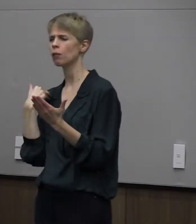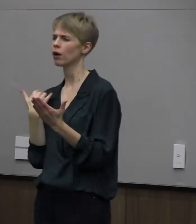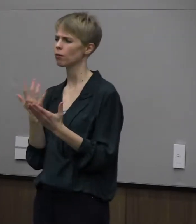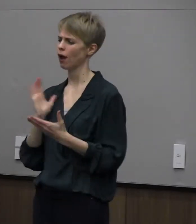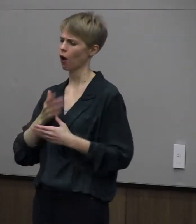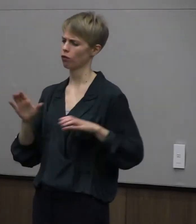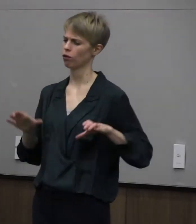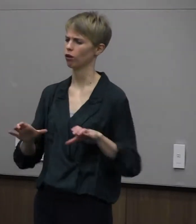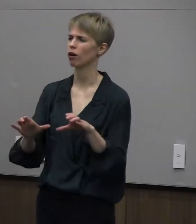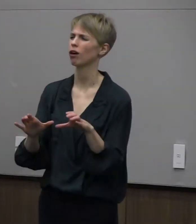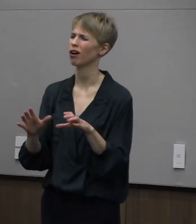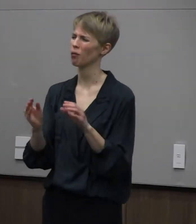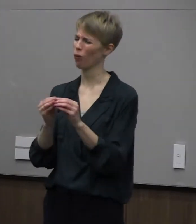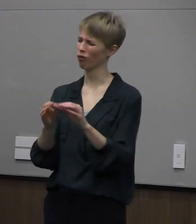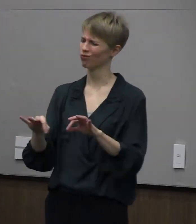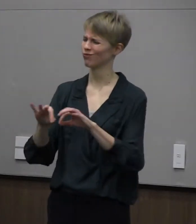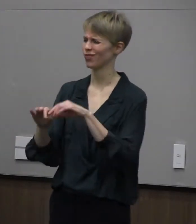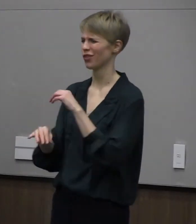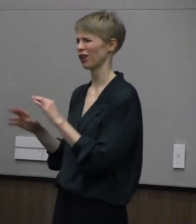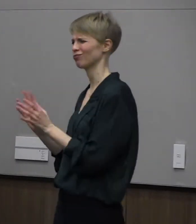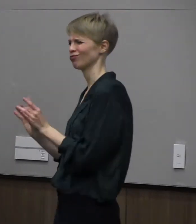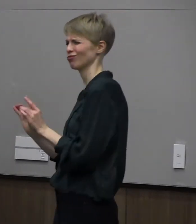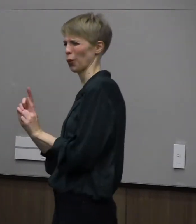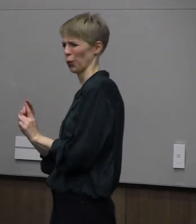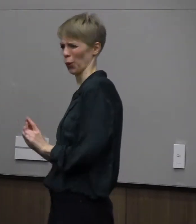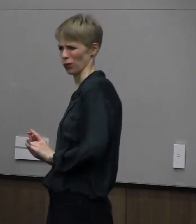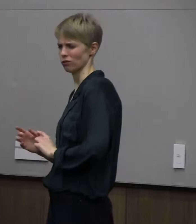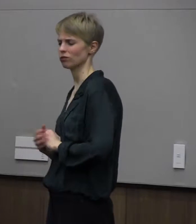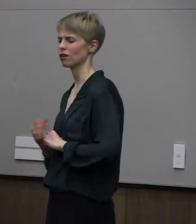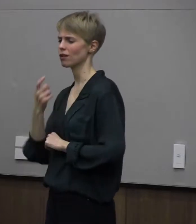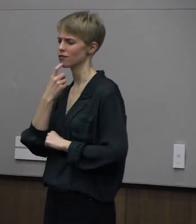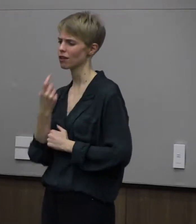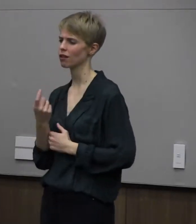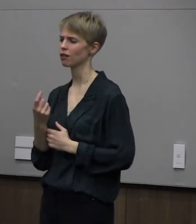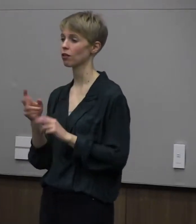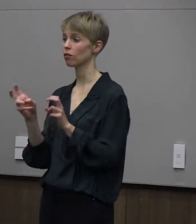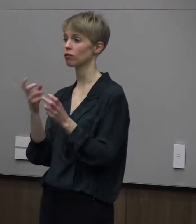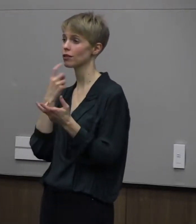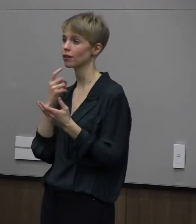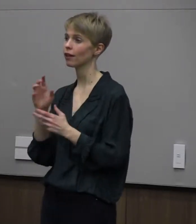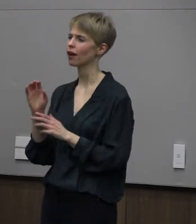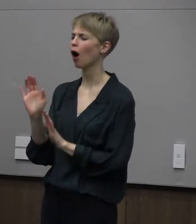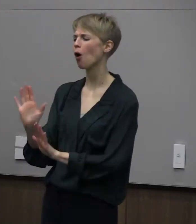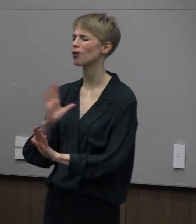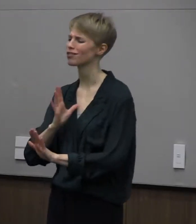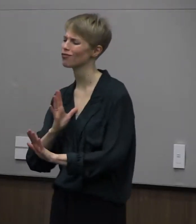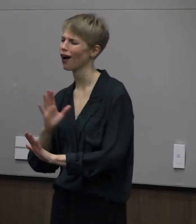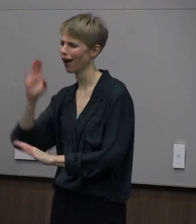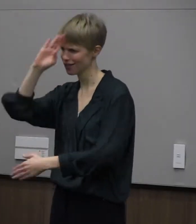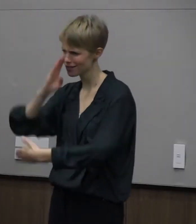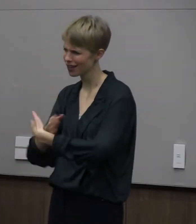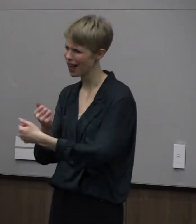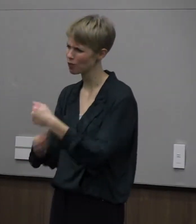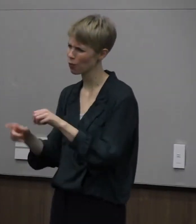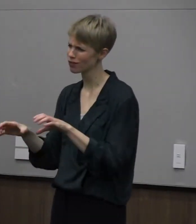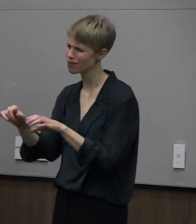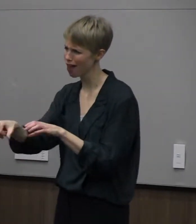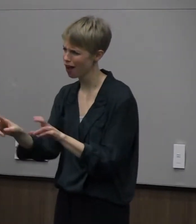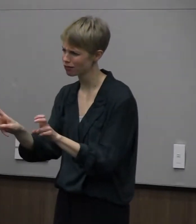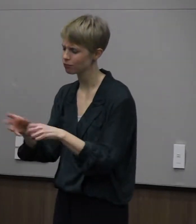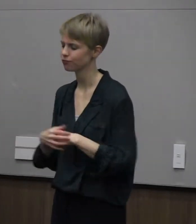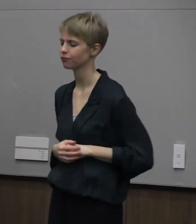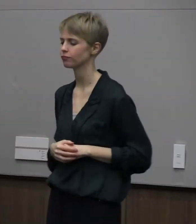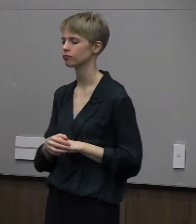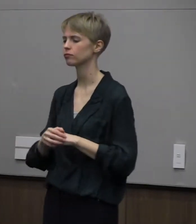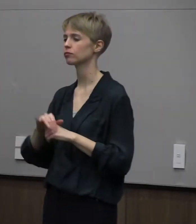words. And so the article is entitled, It's Okay, Son, Everybody Does It. When Johnny was six